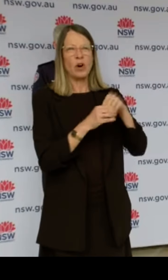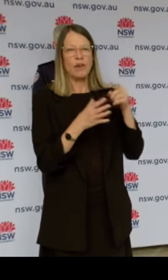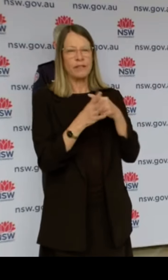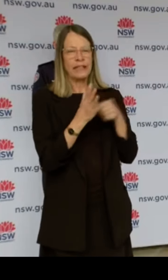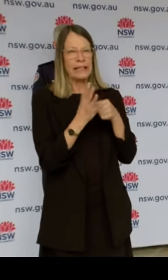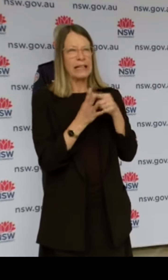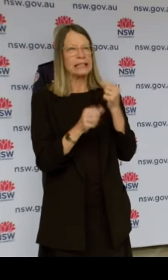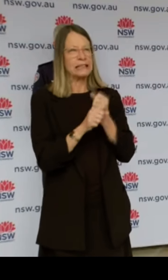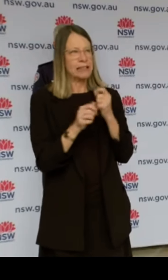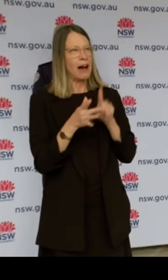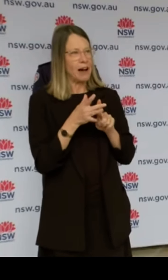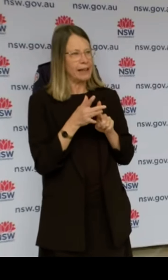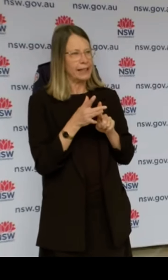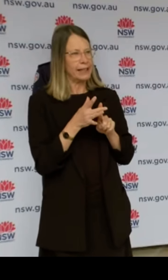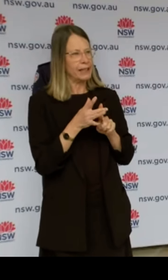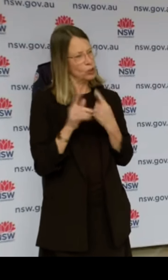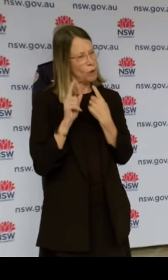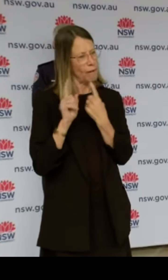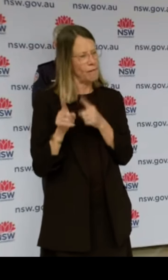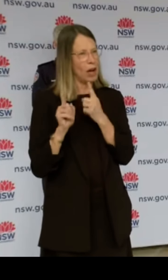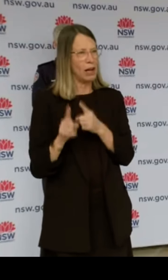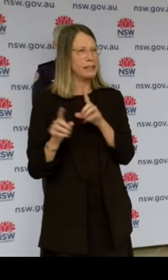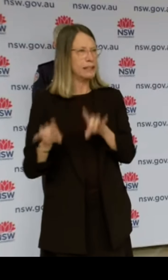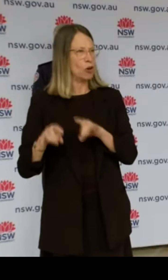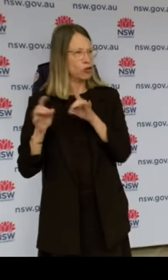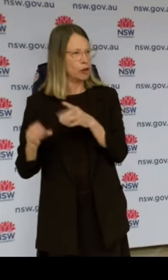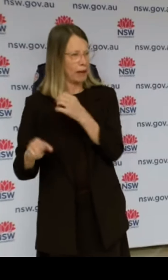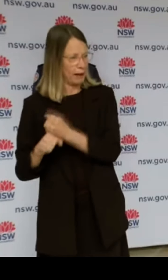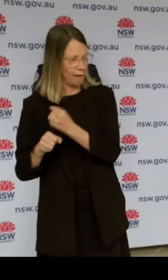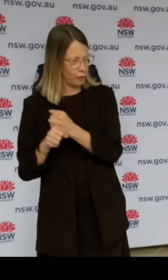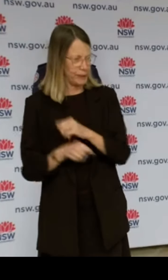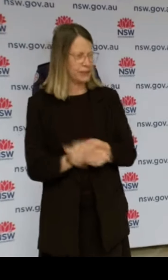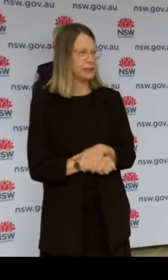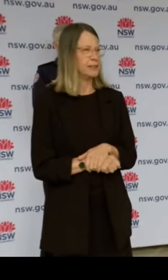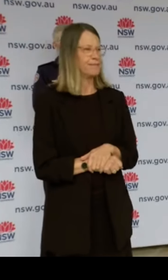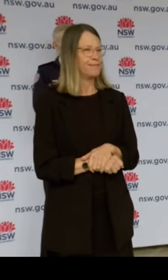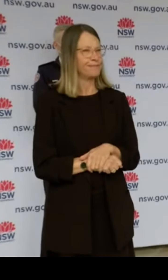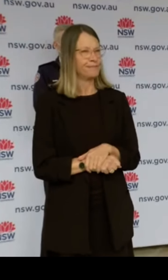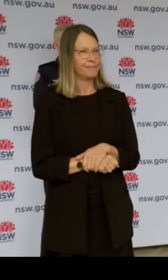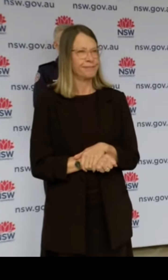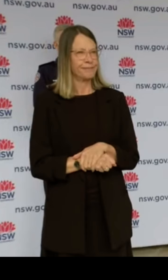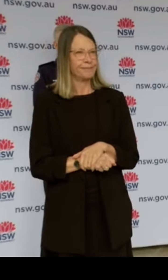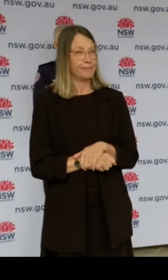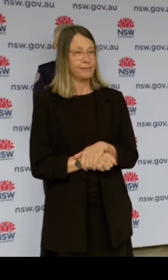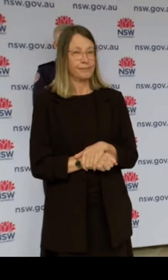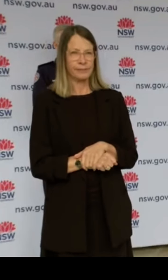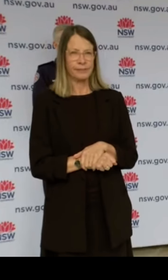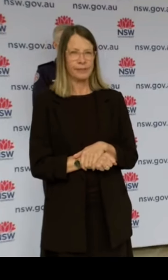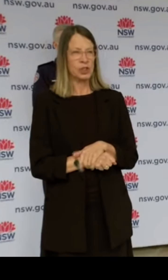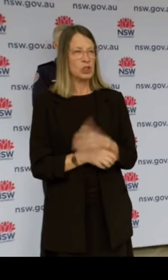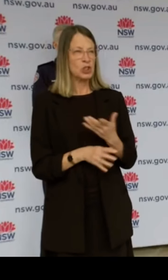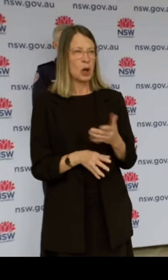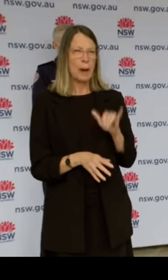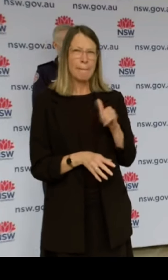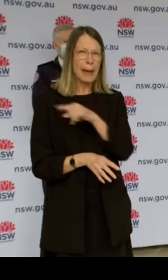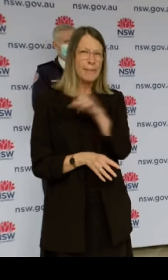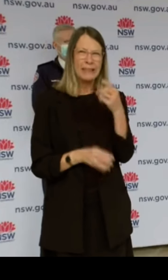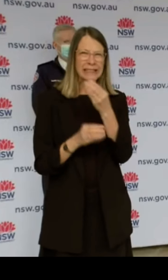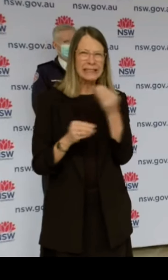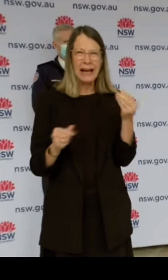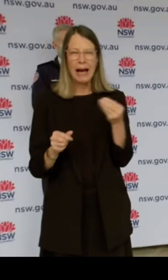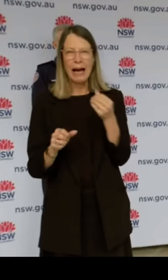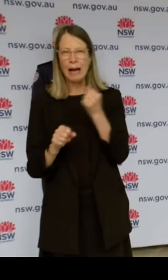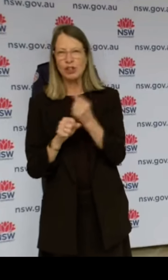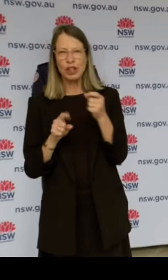and the advice is as I gave it earlier and I say to those medical professionals who may not have caught up with that advice